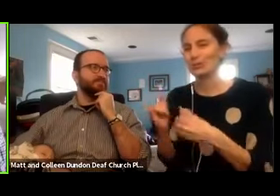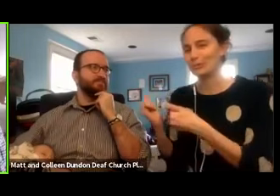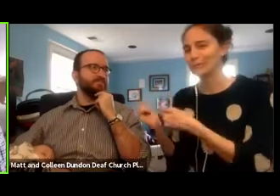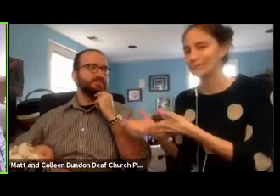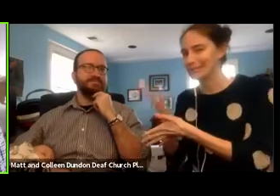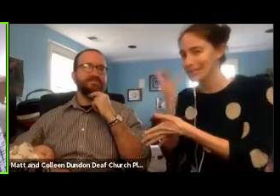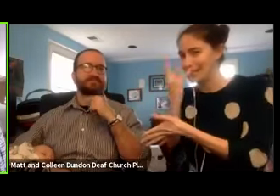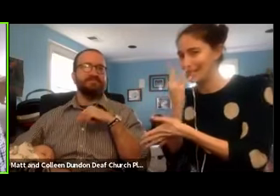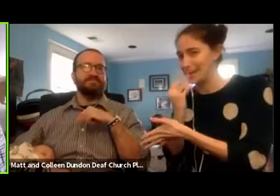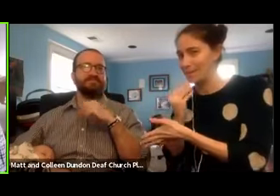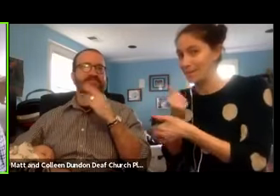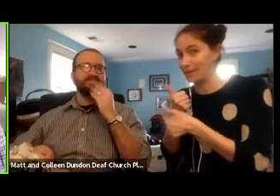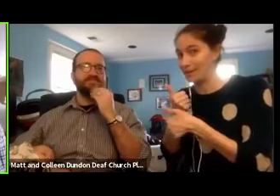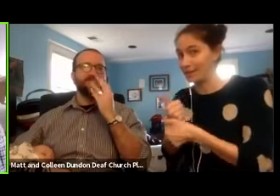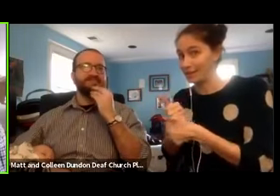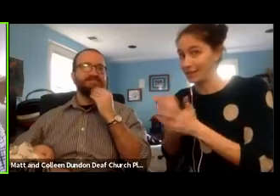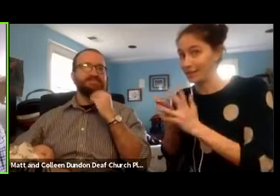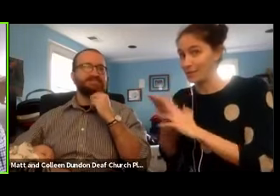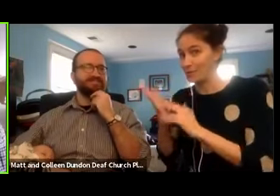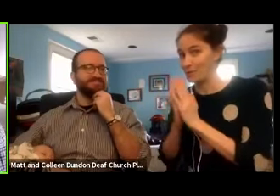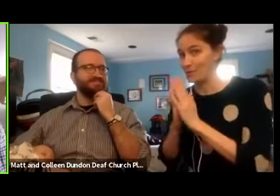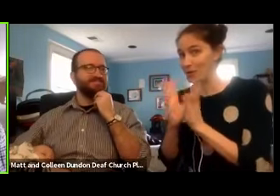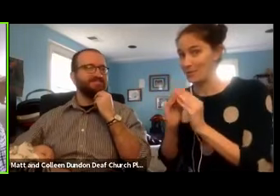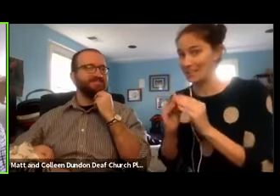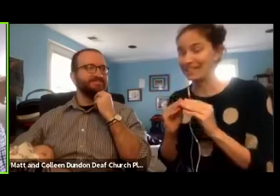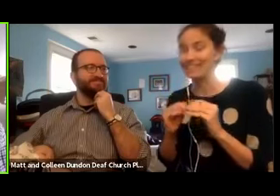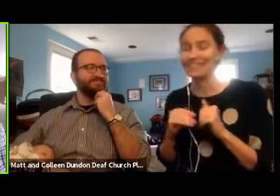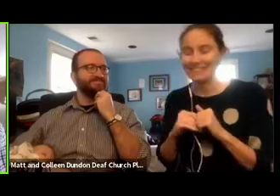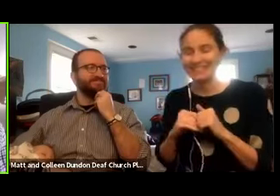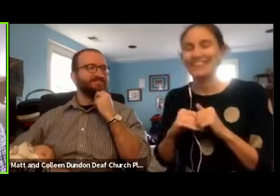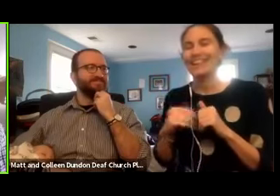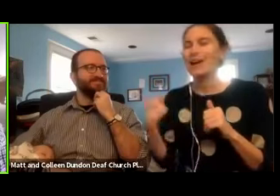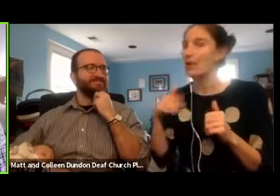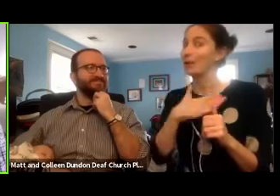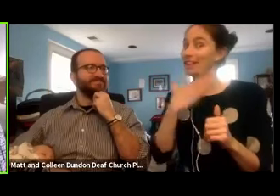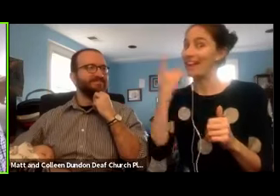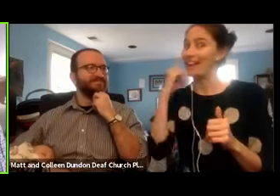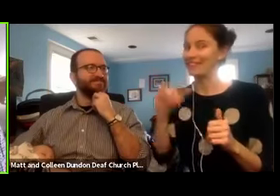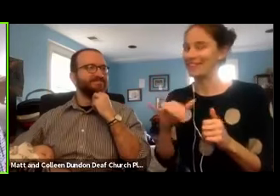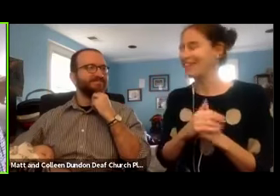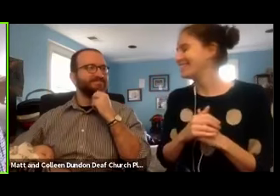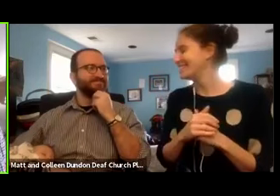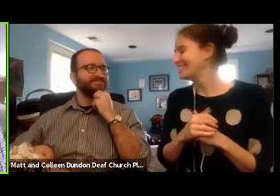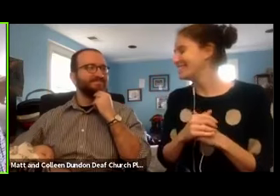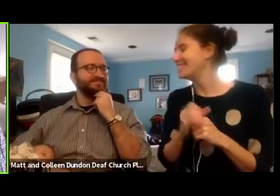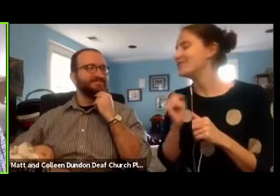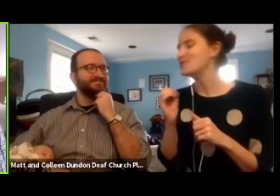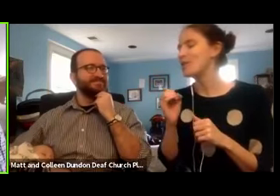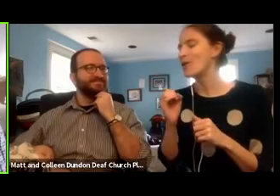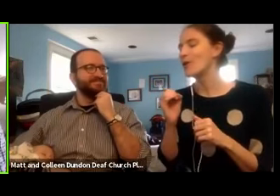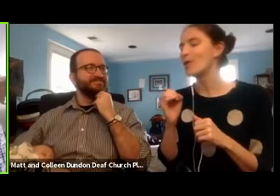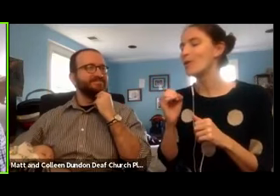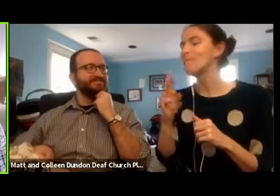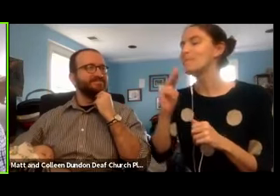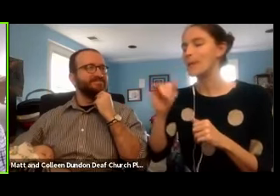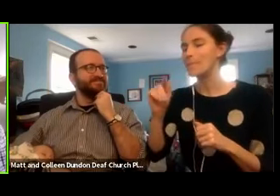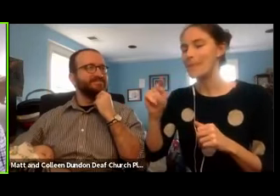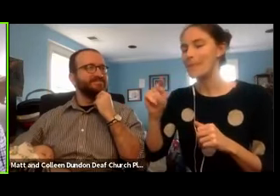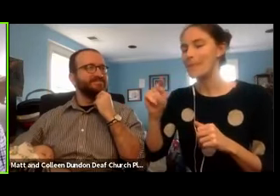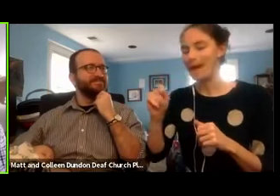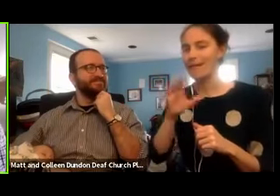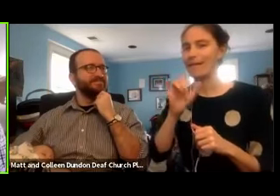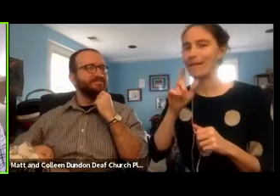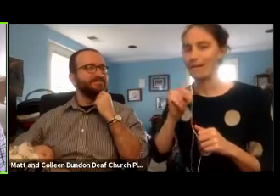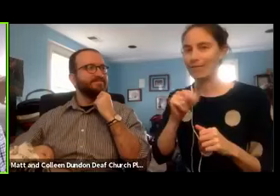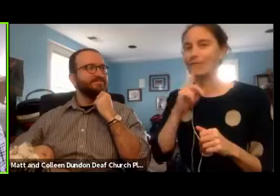sleeping through the prayer meeting, and we are glad for that, and he and Matt and Colleen are